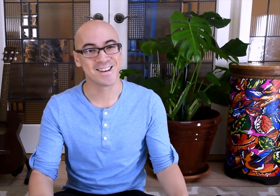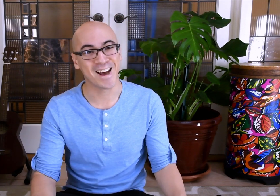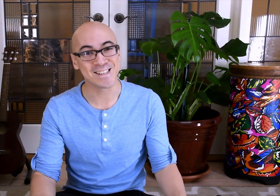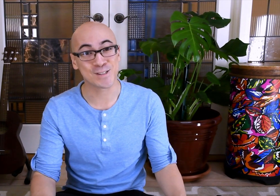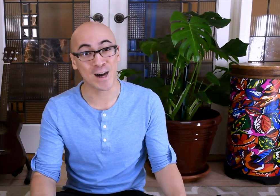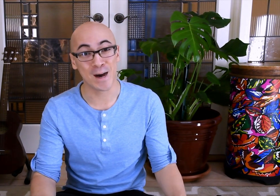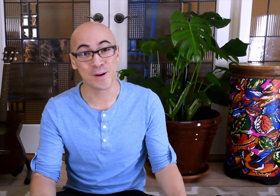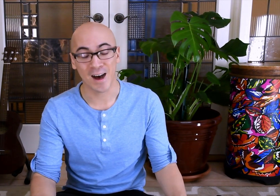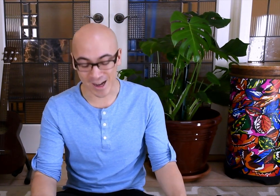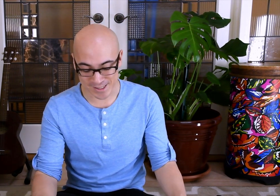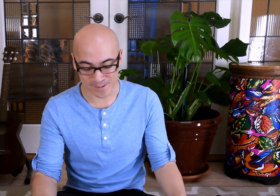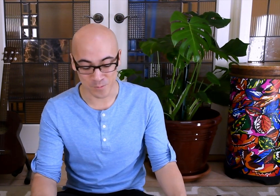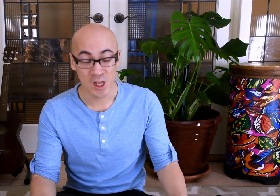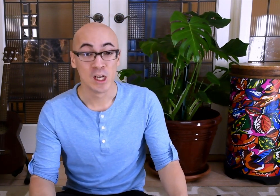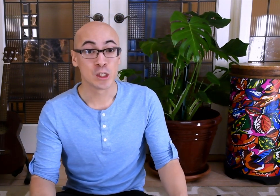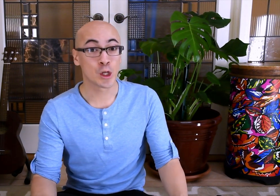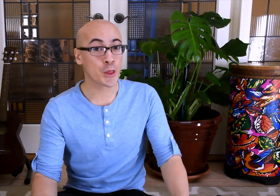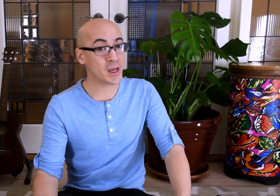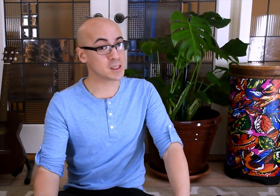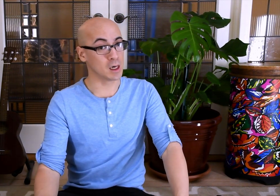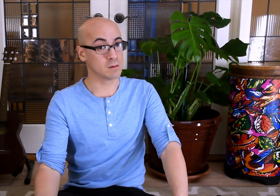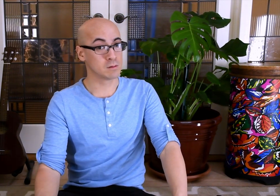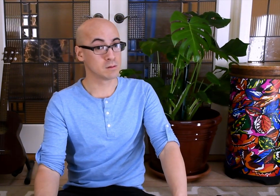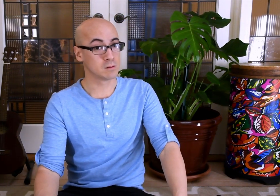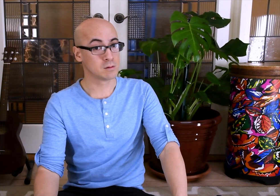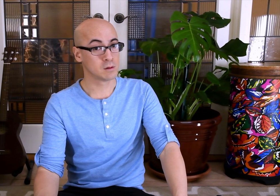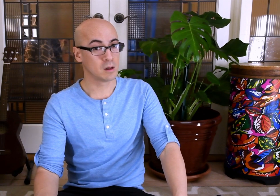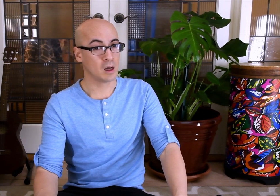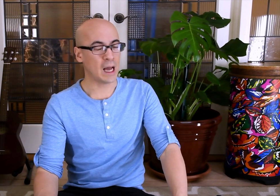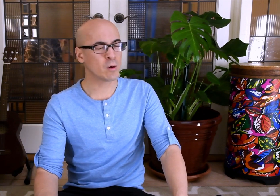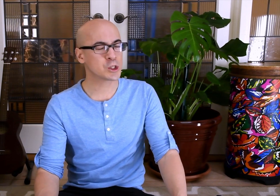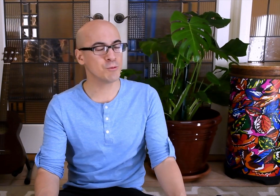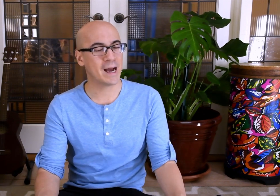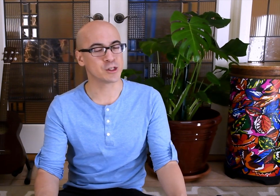Nice job. Awesome. So the thing is though, I want you to imagine.